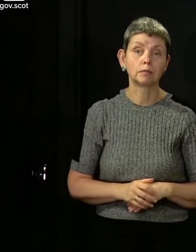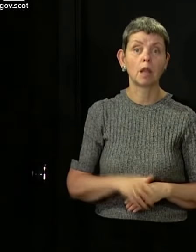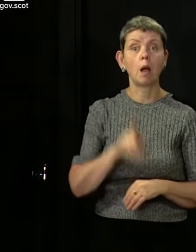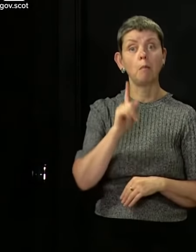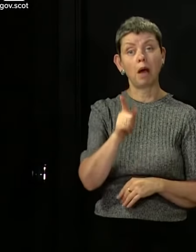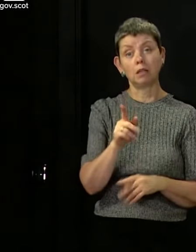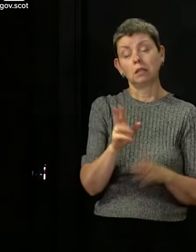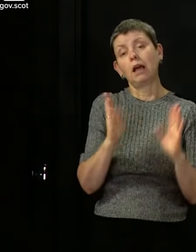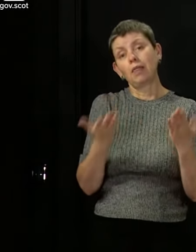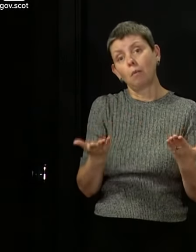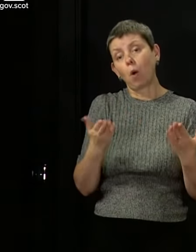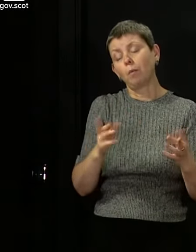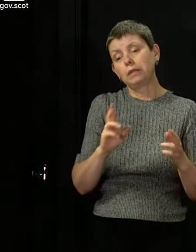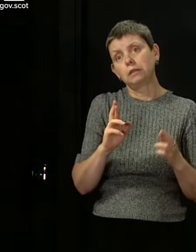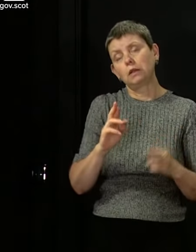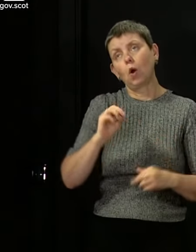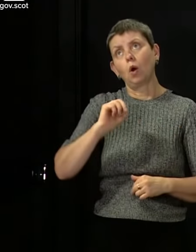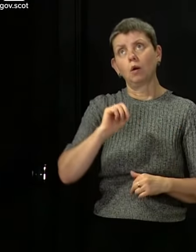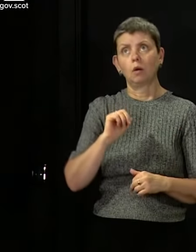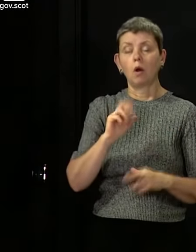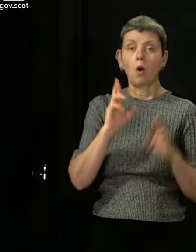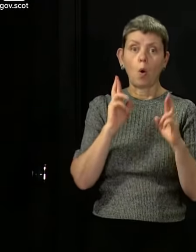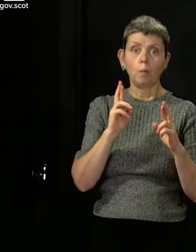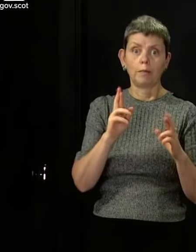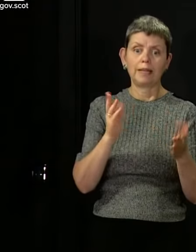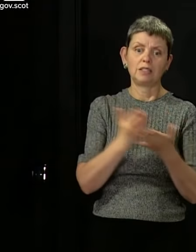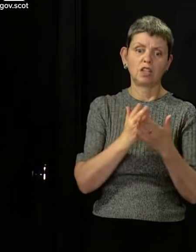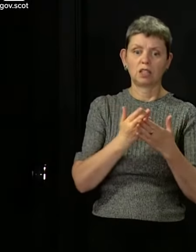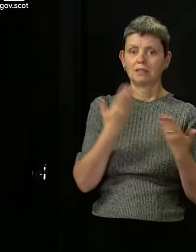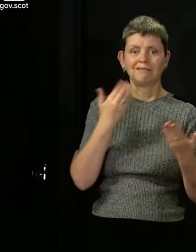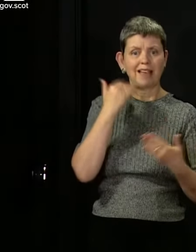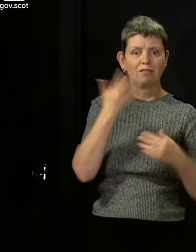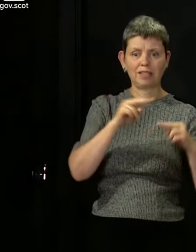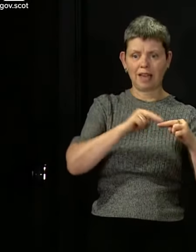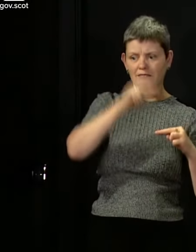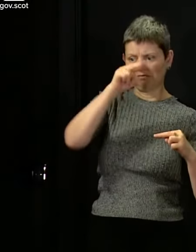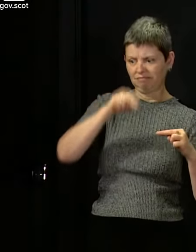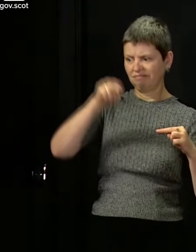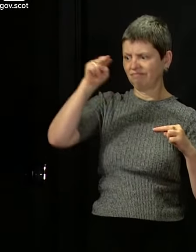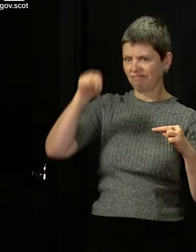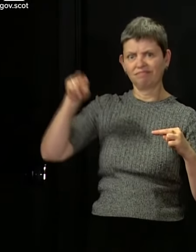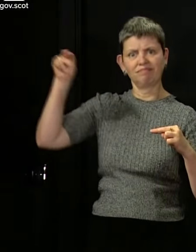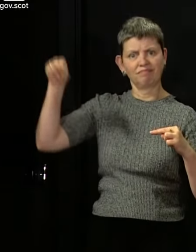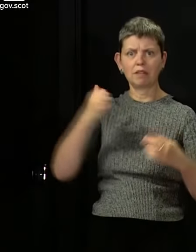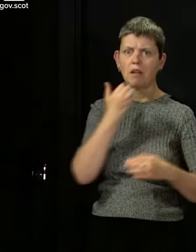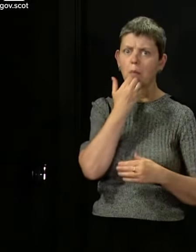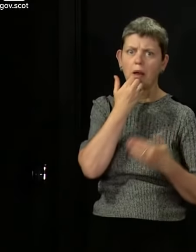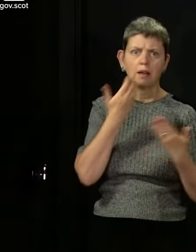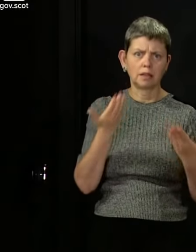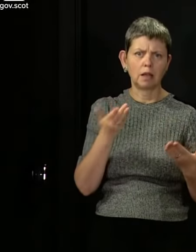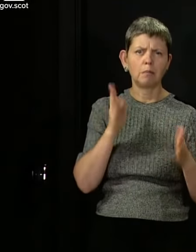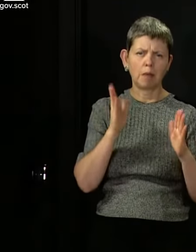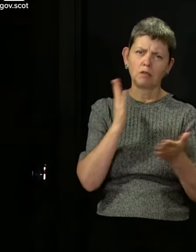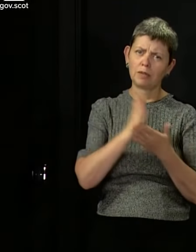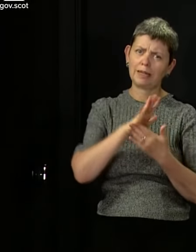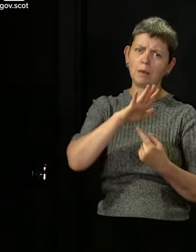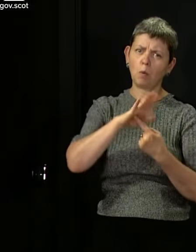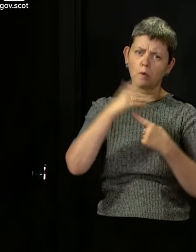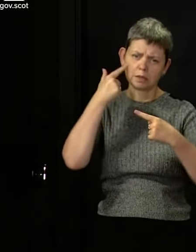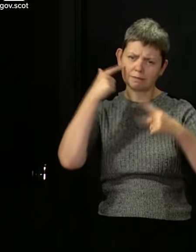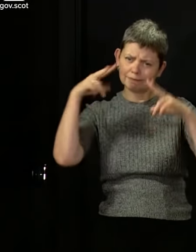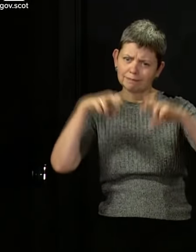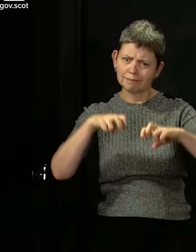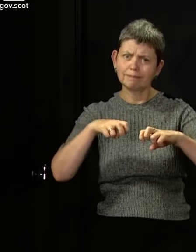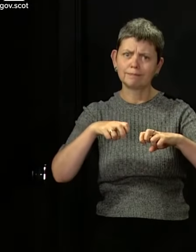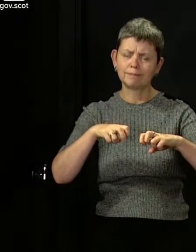just a variation that we'll see day on day, but just to give an assurance that we look at these things really, really closely. And as I say, that should